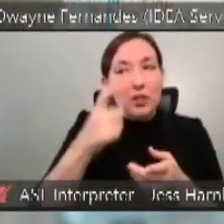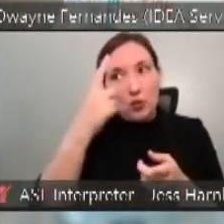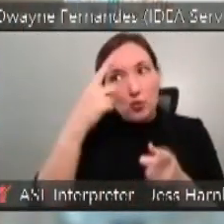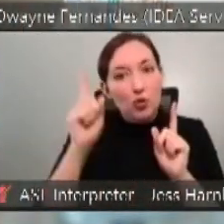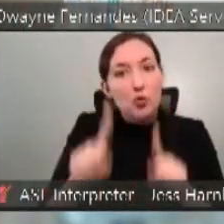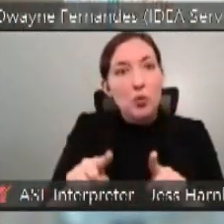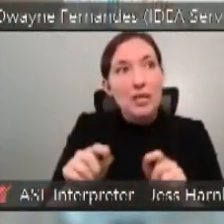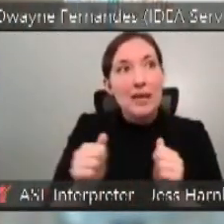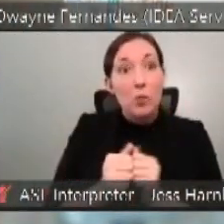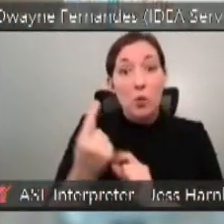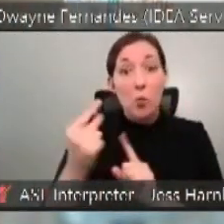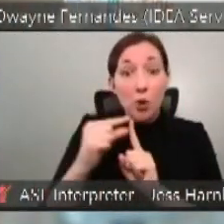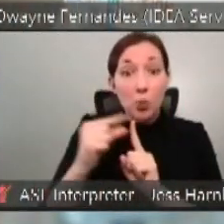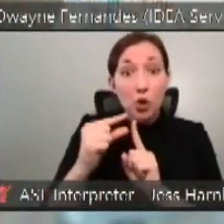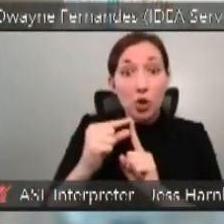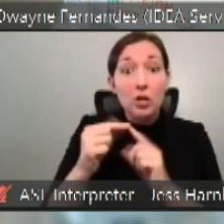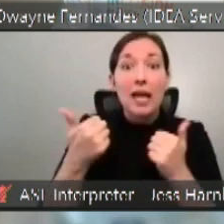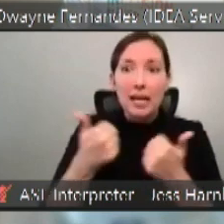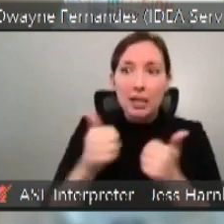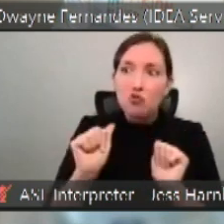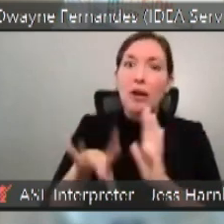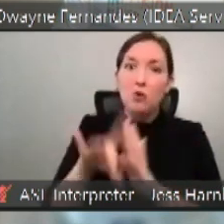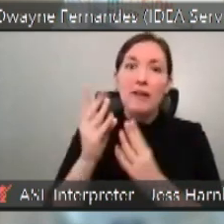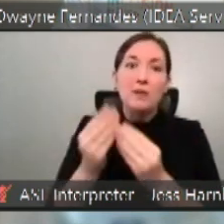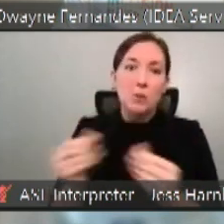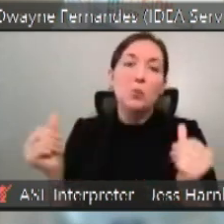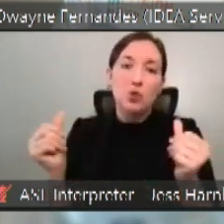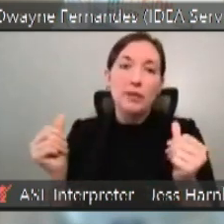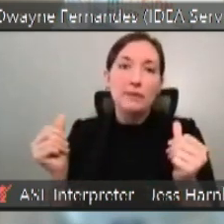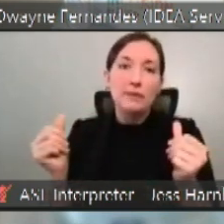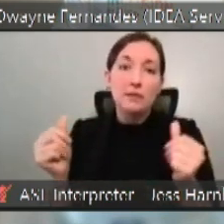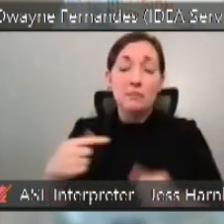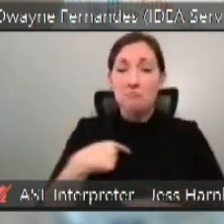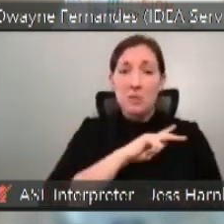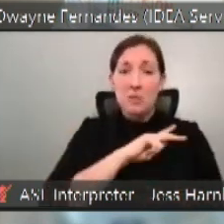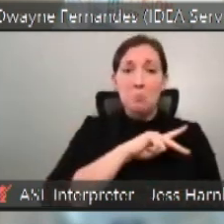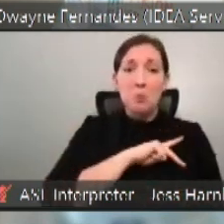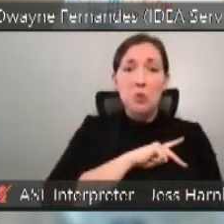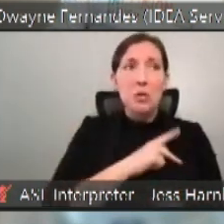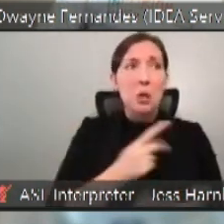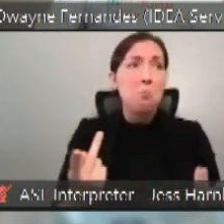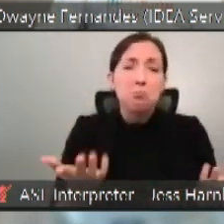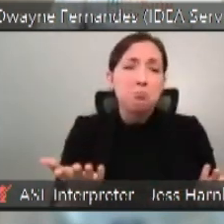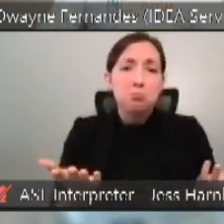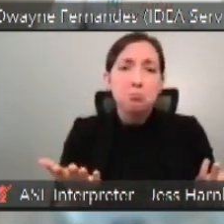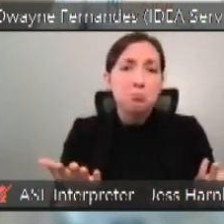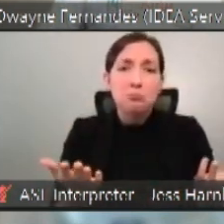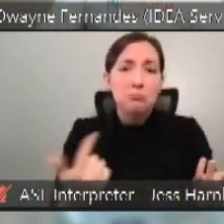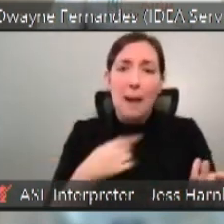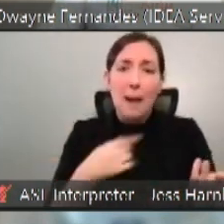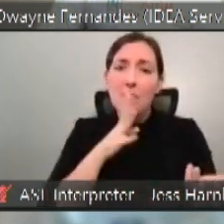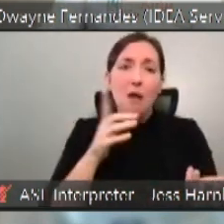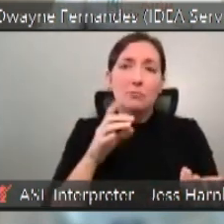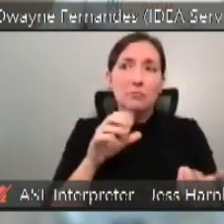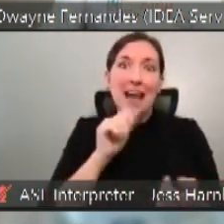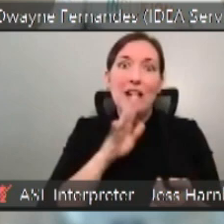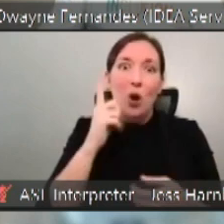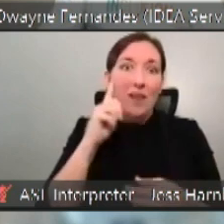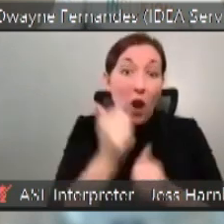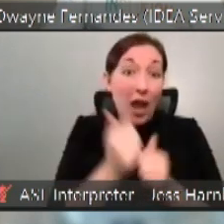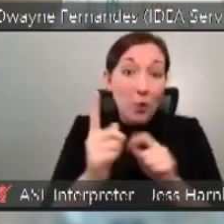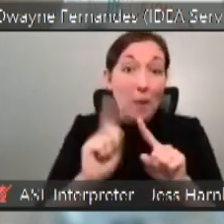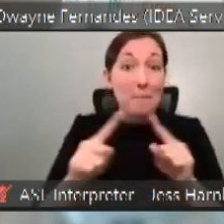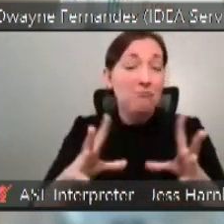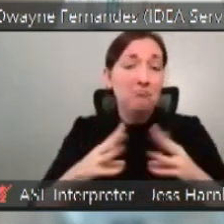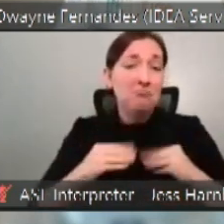agree to a word, and then let's try to find solutions. So I, personally, am not, of course, talking for everyone, but I'm totally okay with this term.